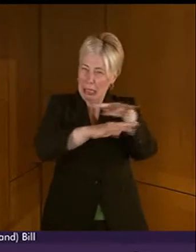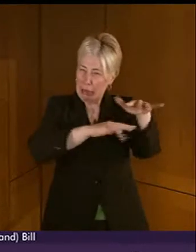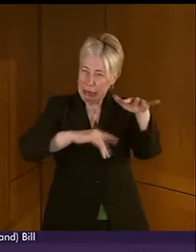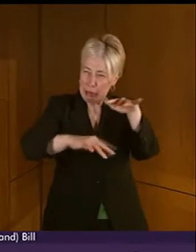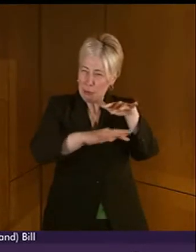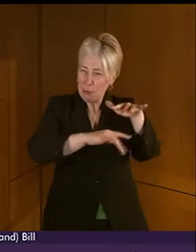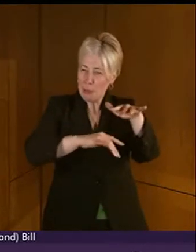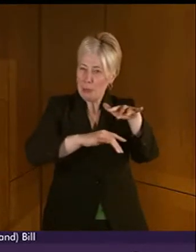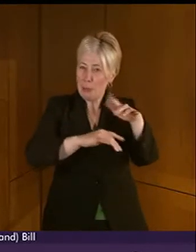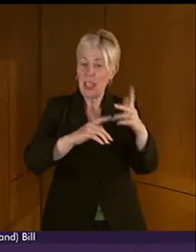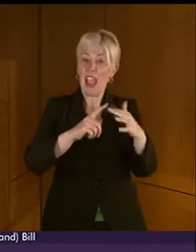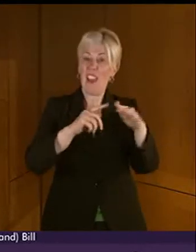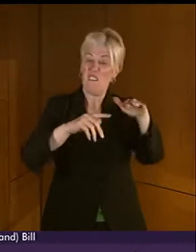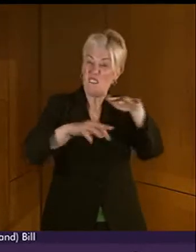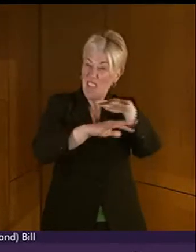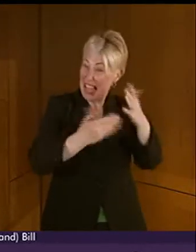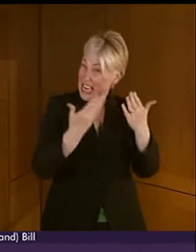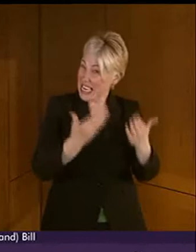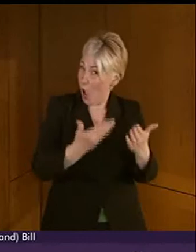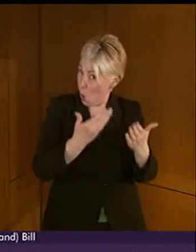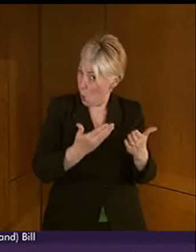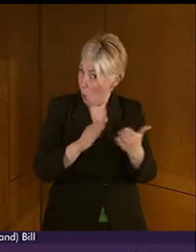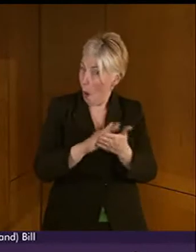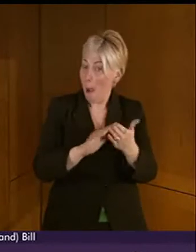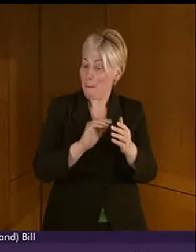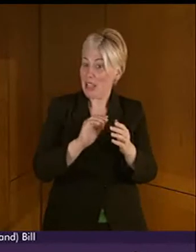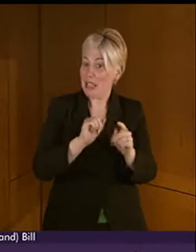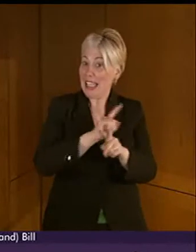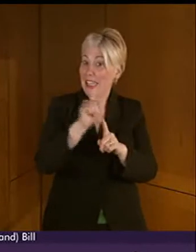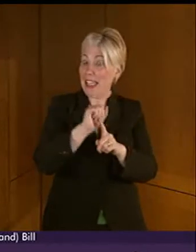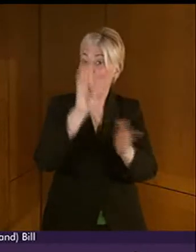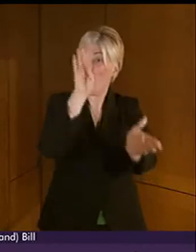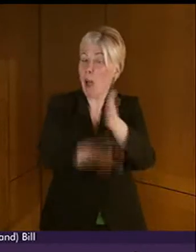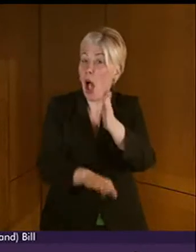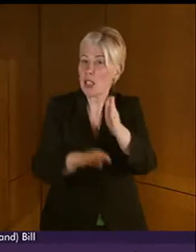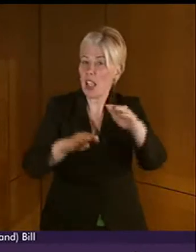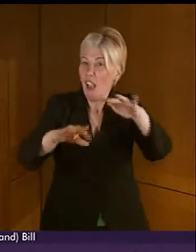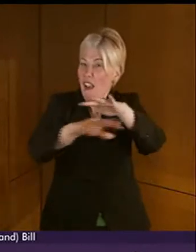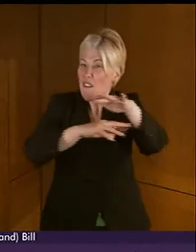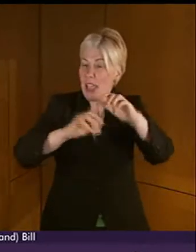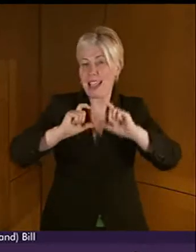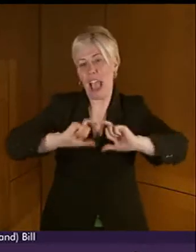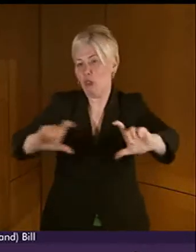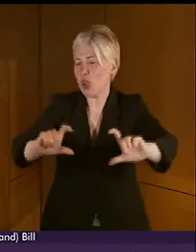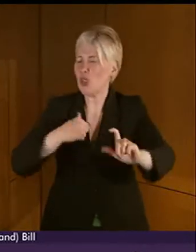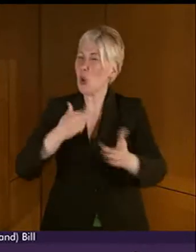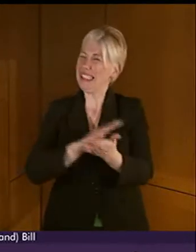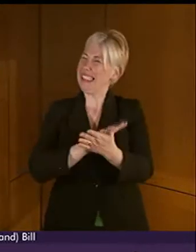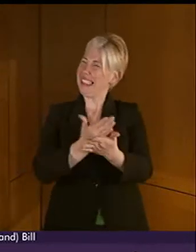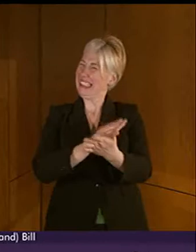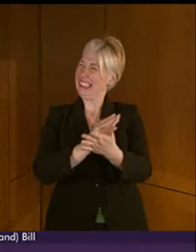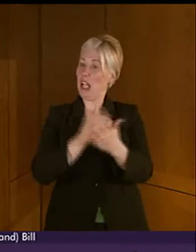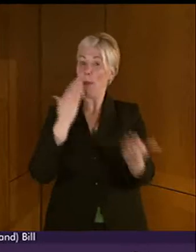can potentially mean that it could be vague in implementation. However, given the comparisons to